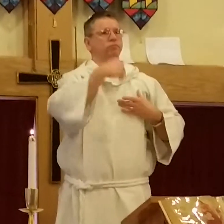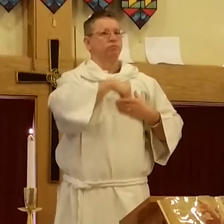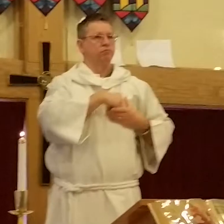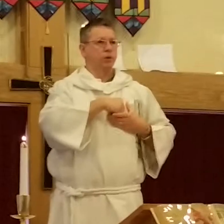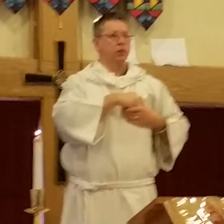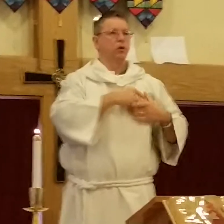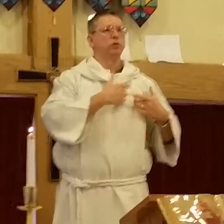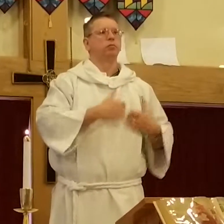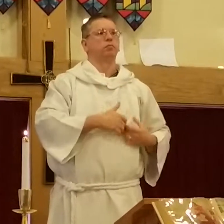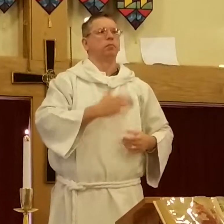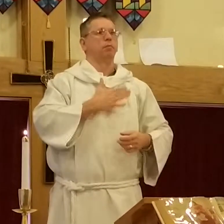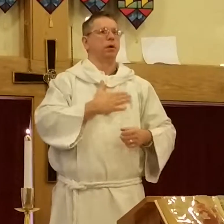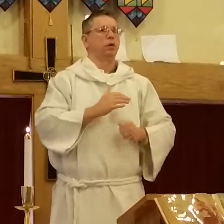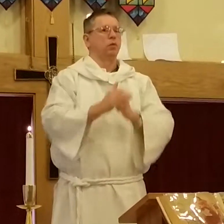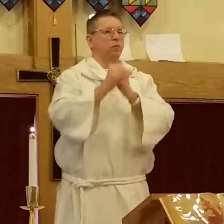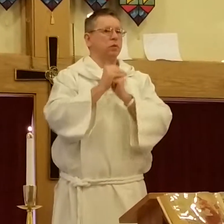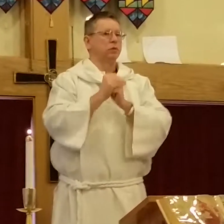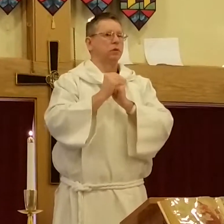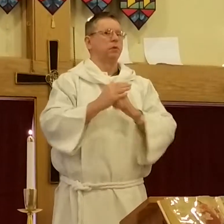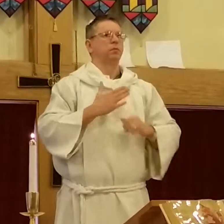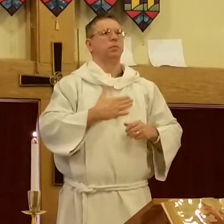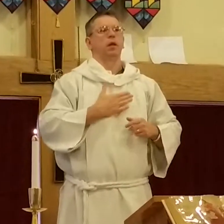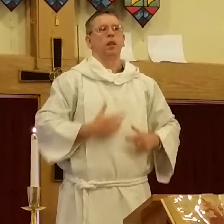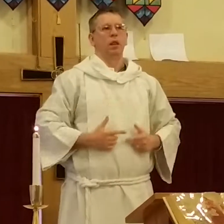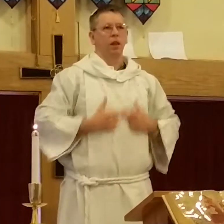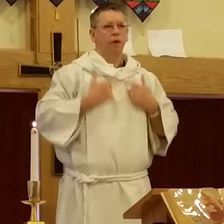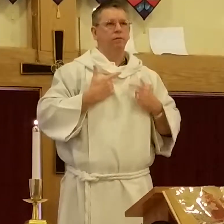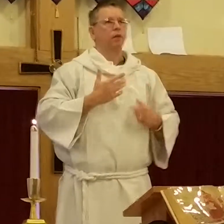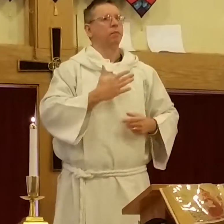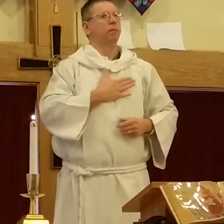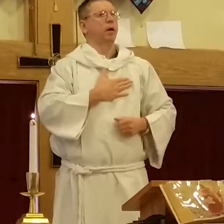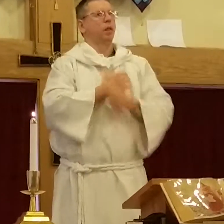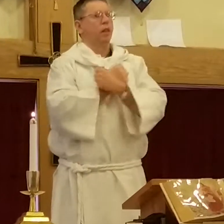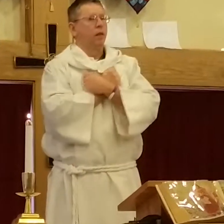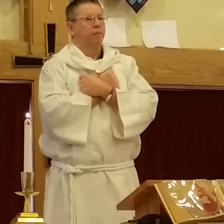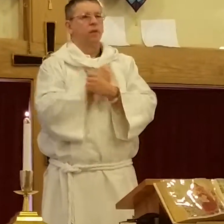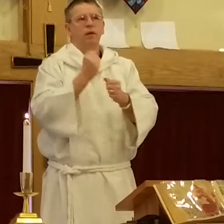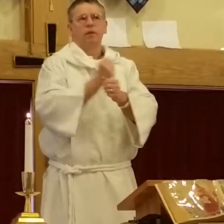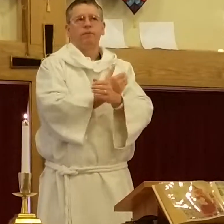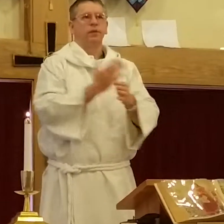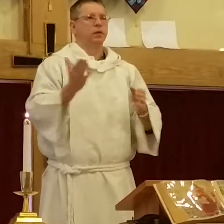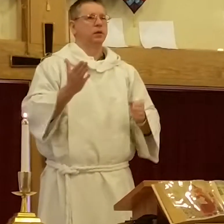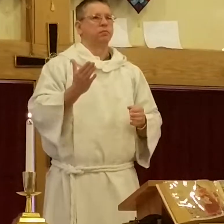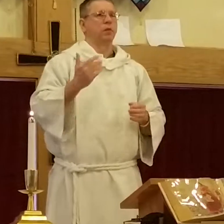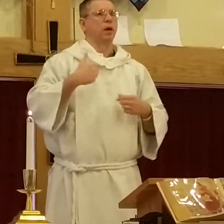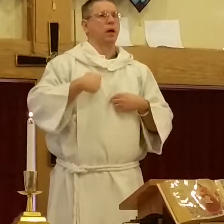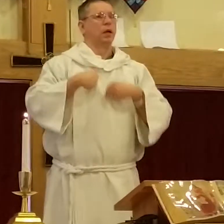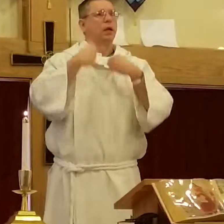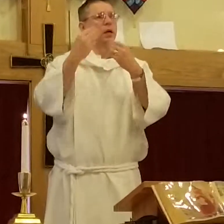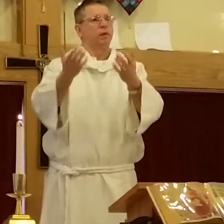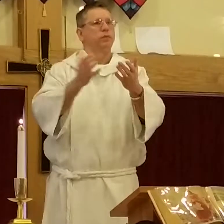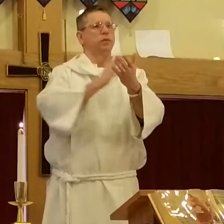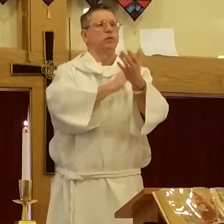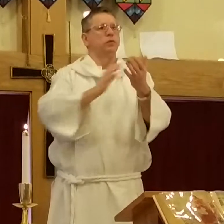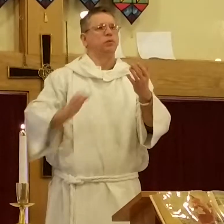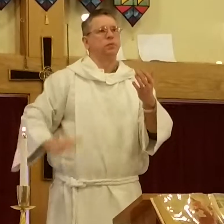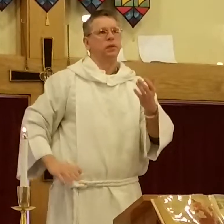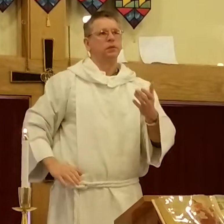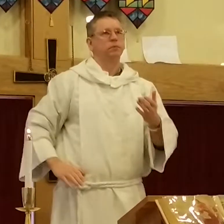my heart. I worship His life. I love everything I give to Christ.